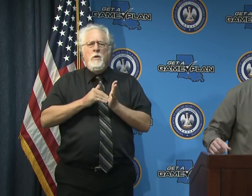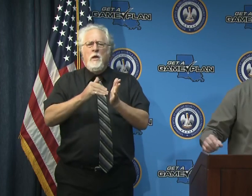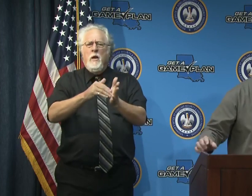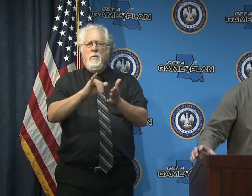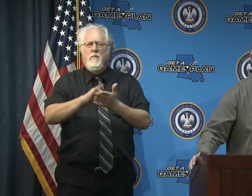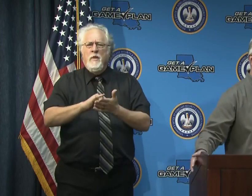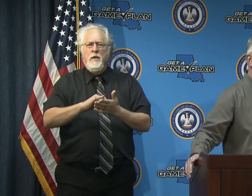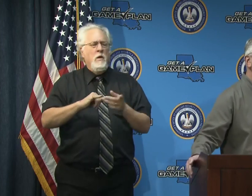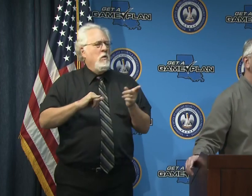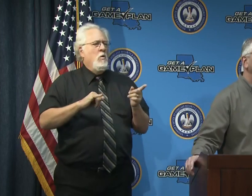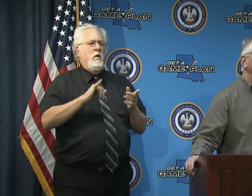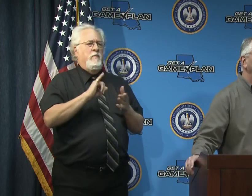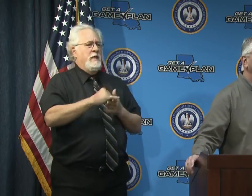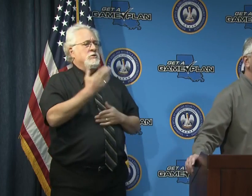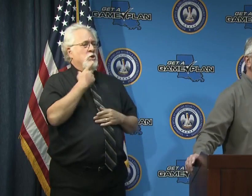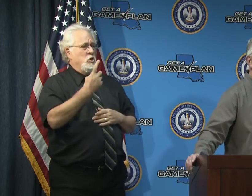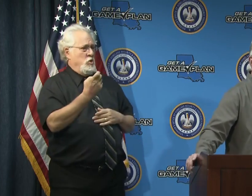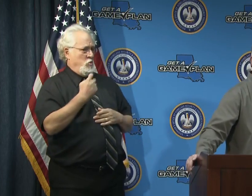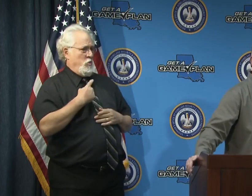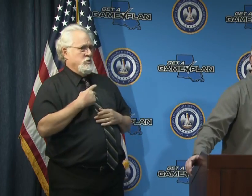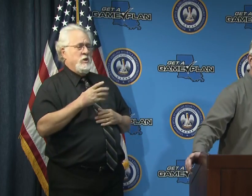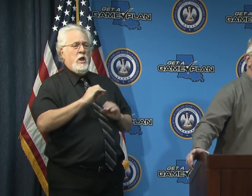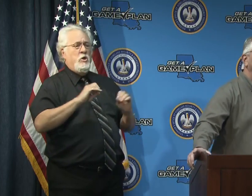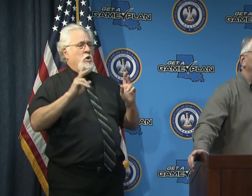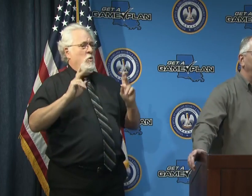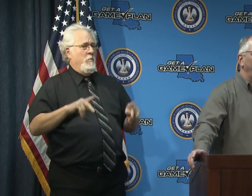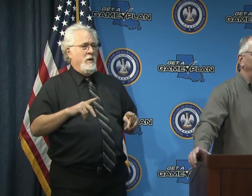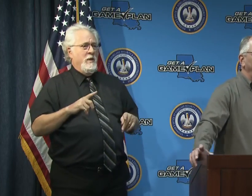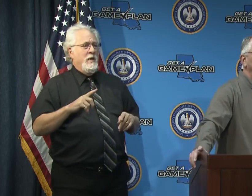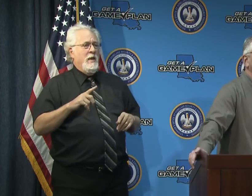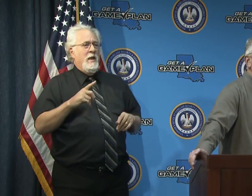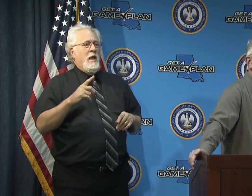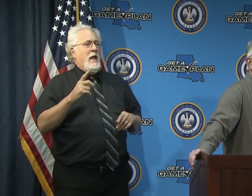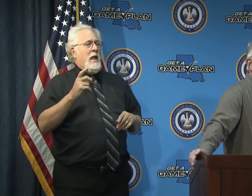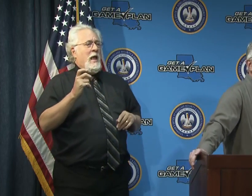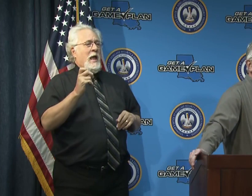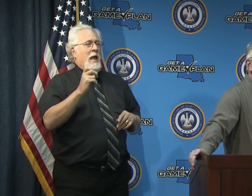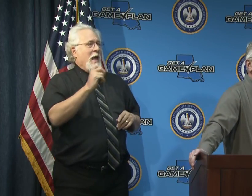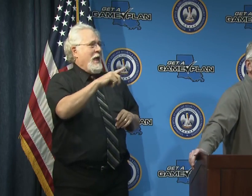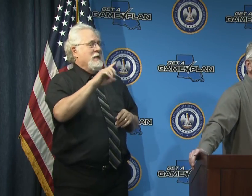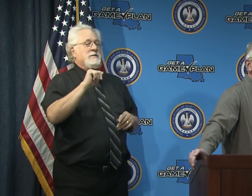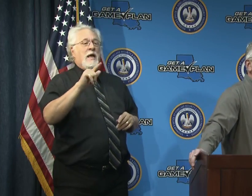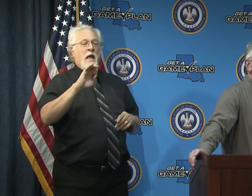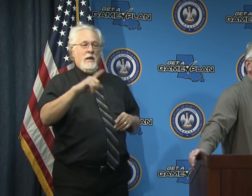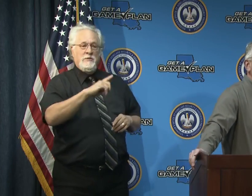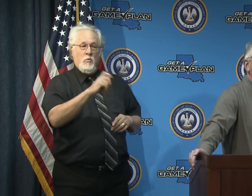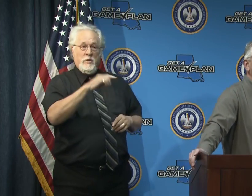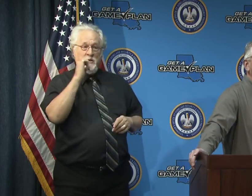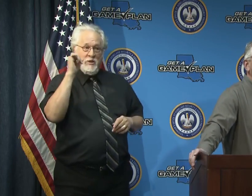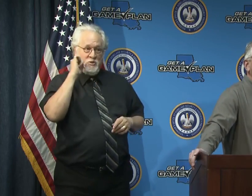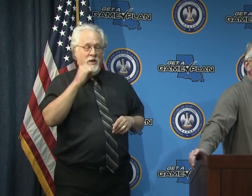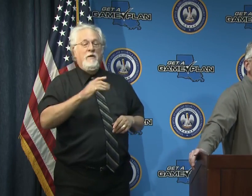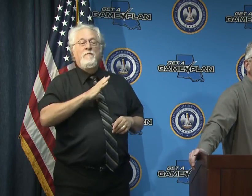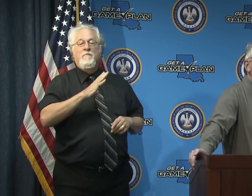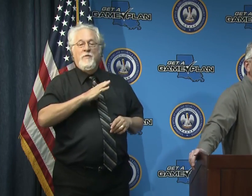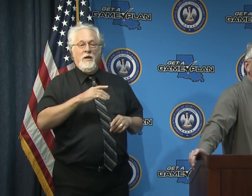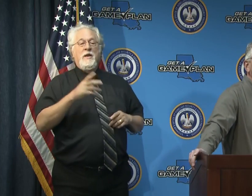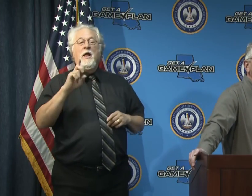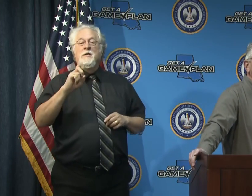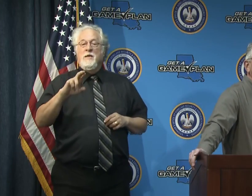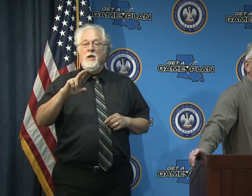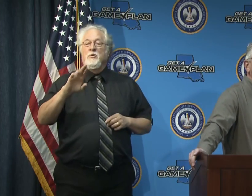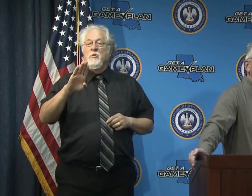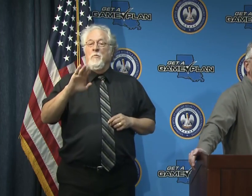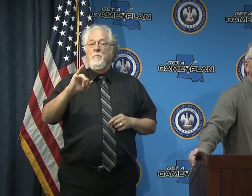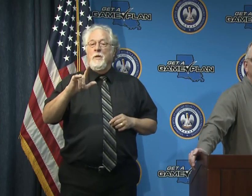should we you know that that's a great question and nobody asked alex a question yesterday and i'm going to ask him to come answer that question today